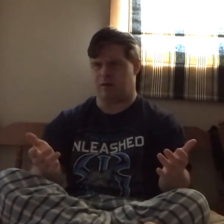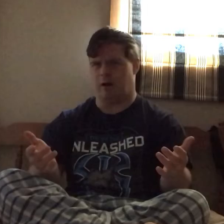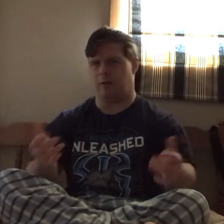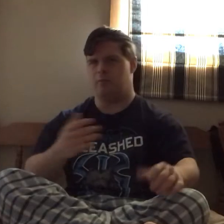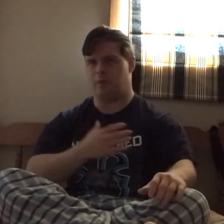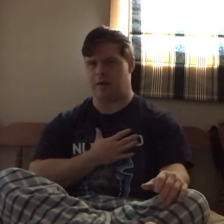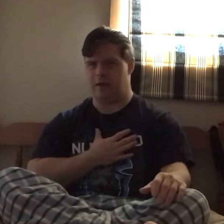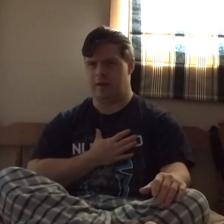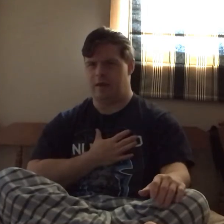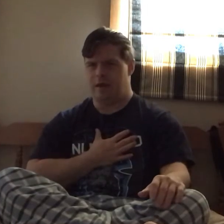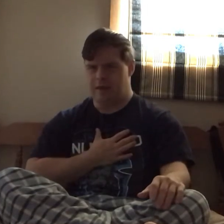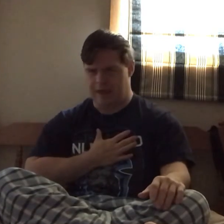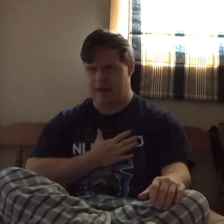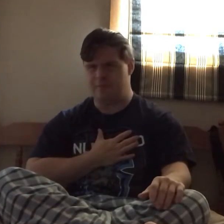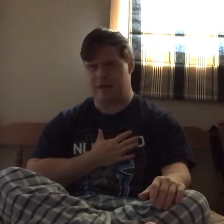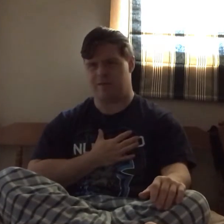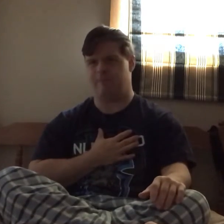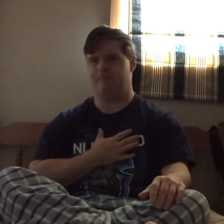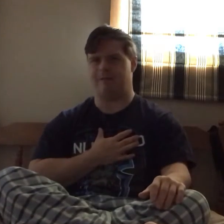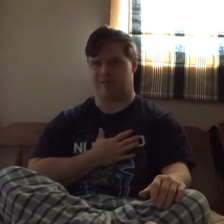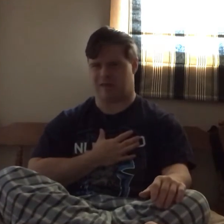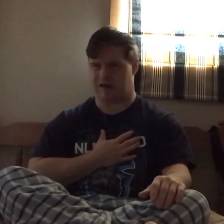know my name is with a C.